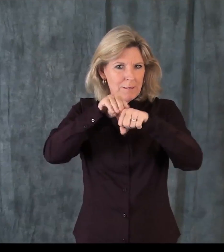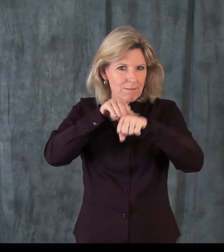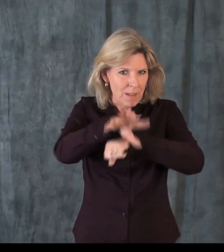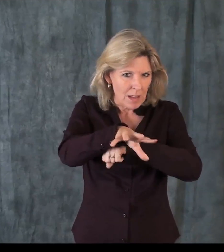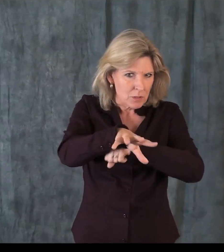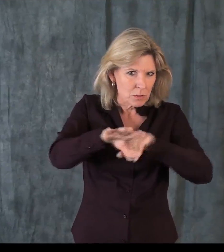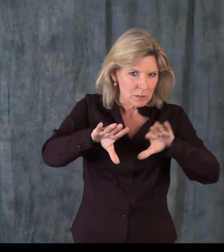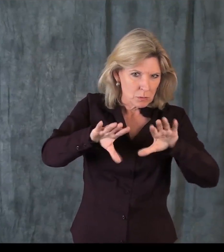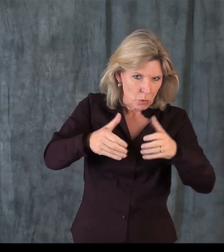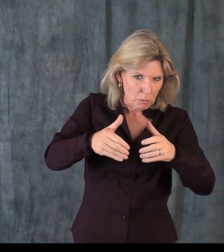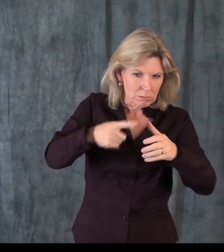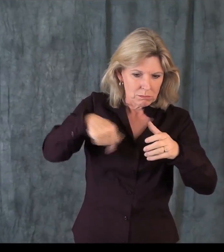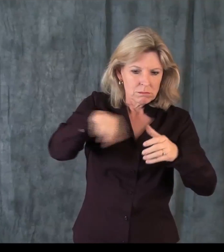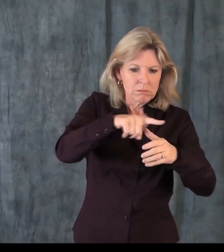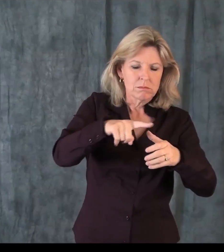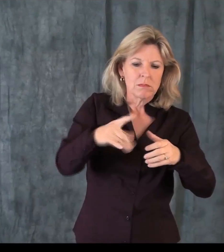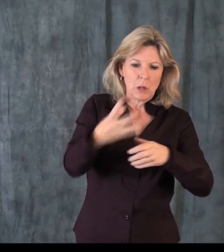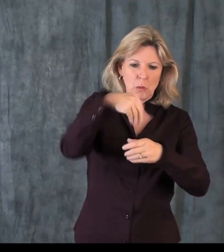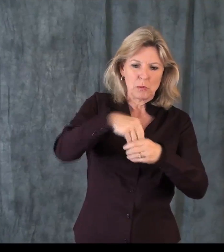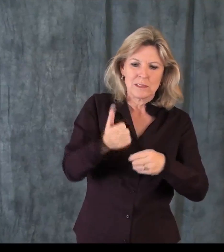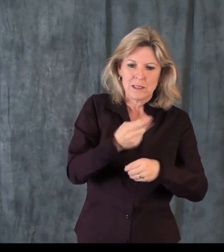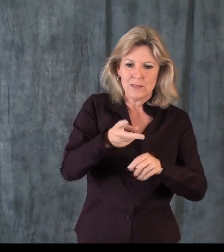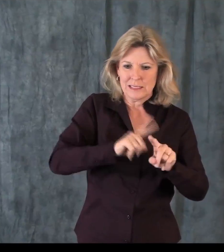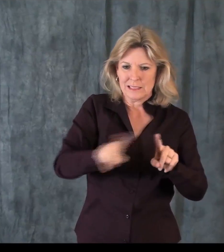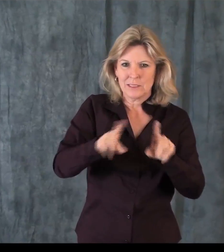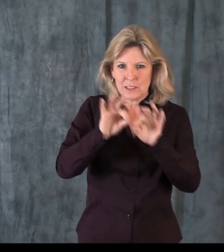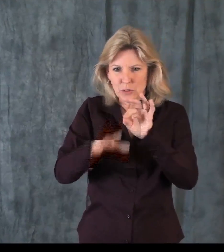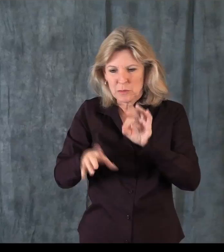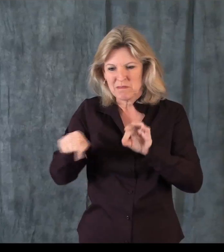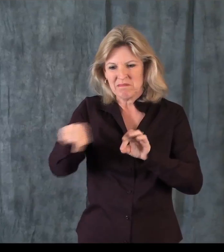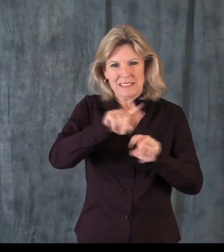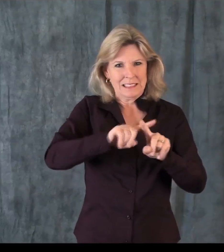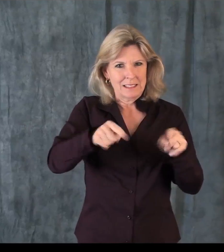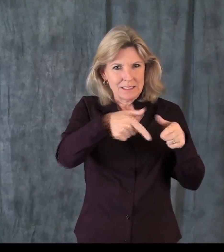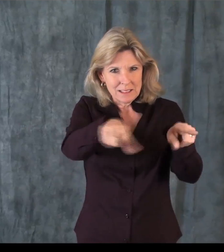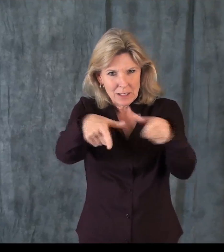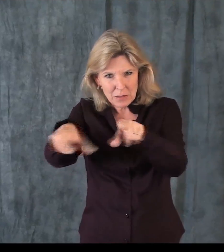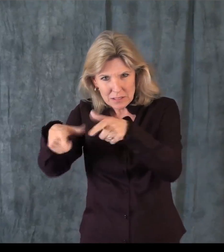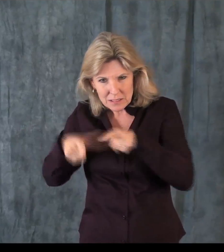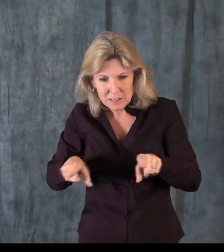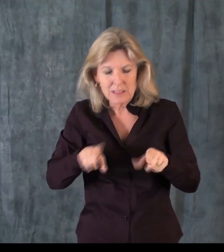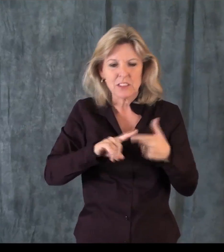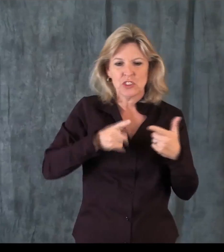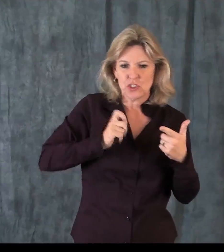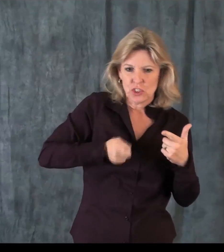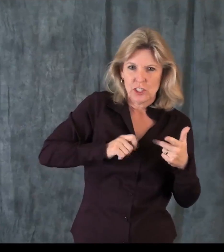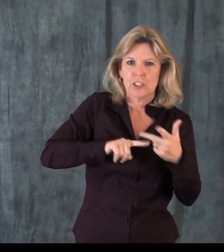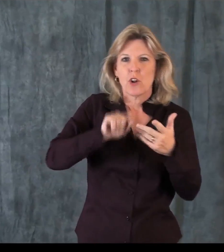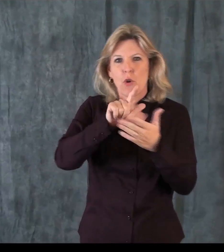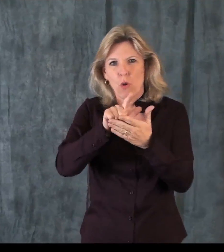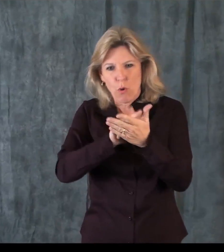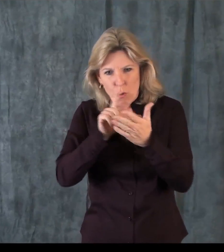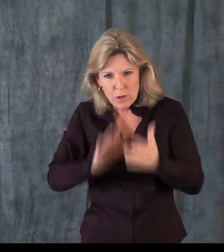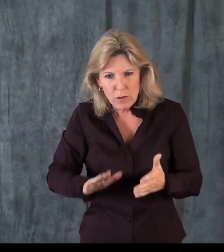AOC, there is an interpreter advisor group that's been established that incorporates a number of different interpreters who use different languages.